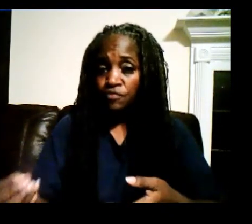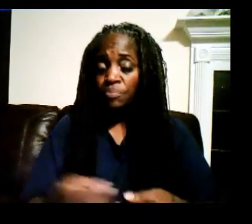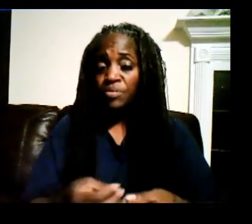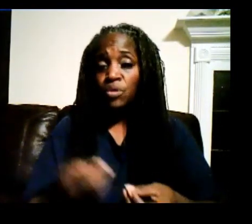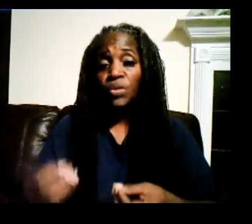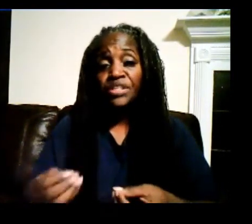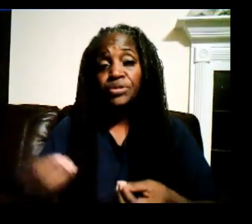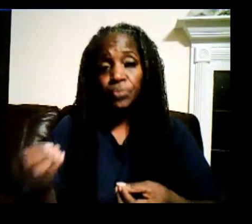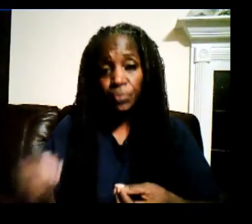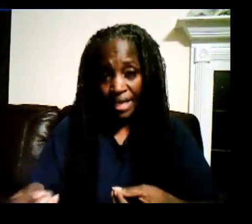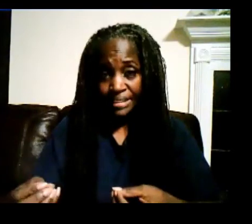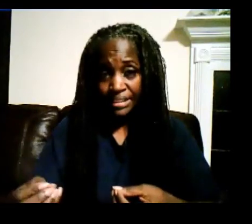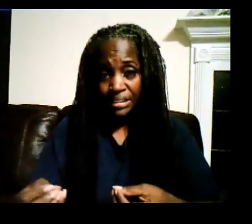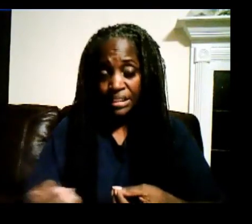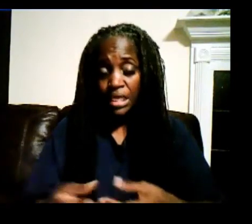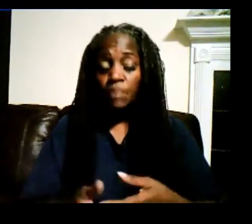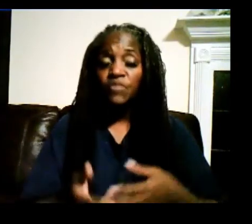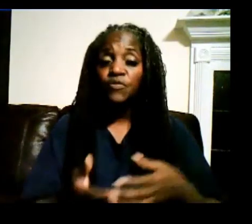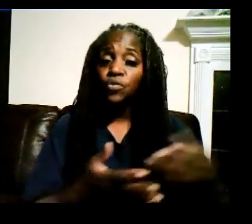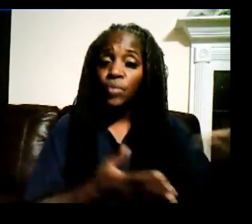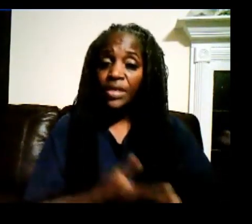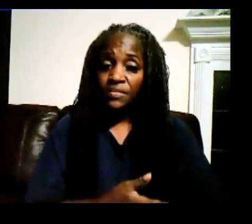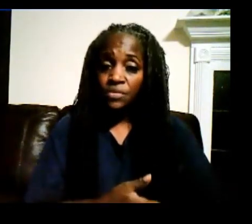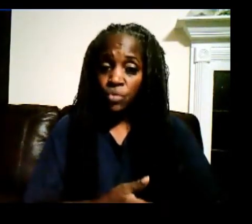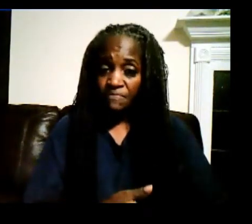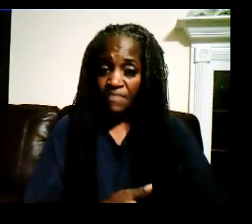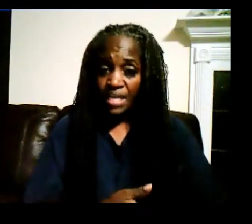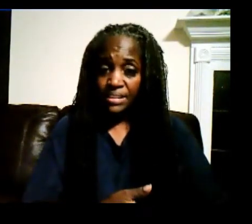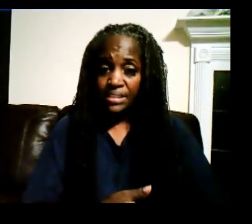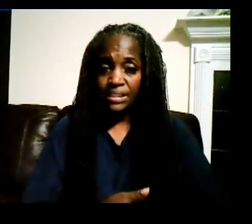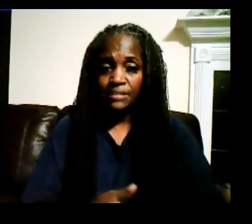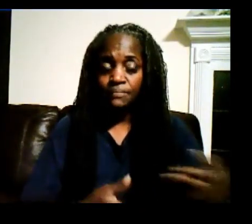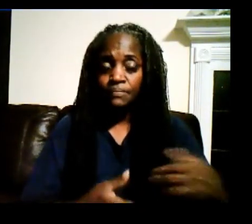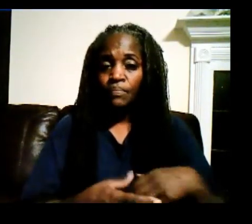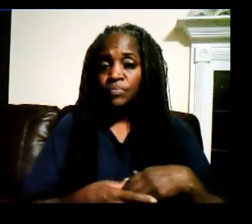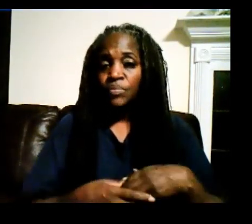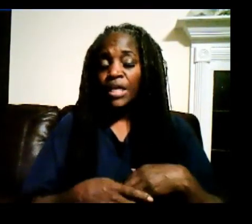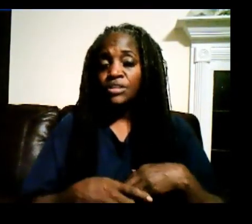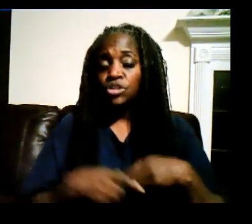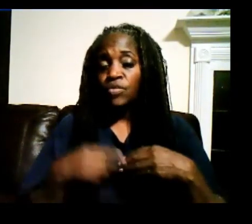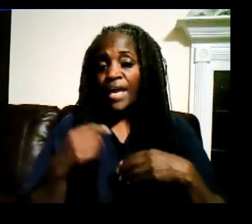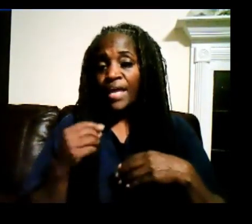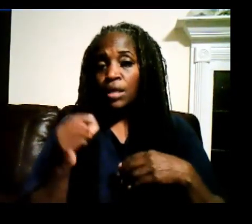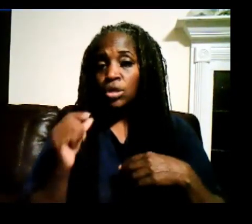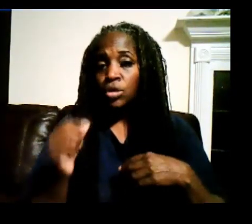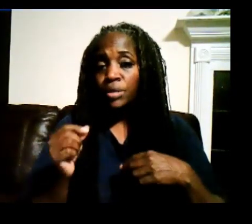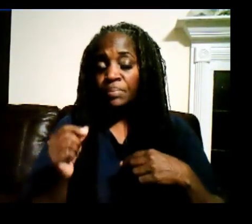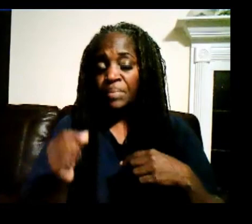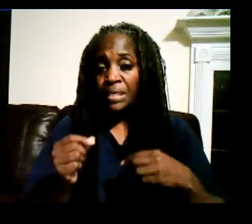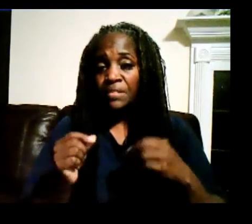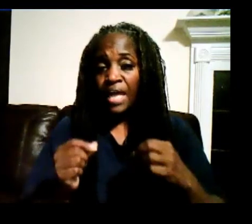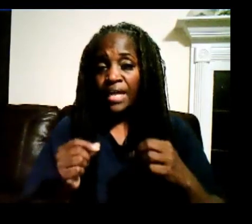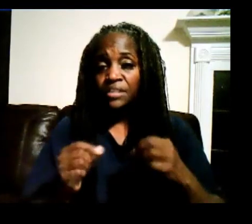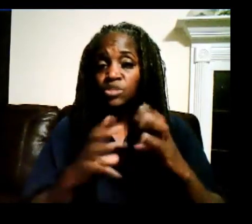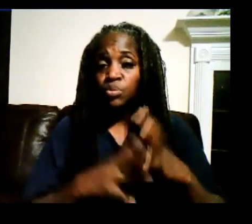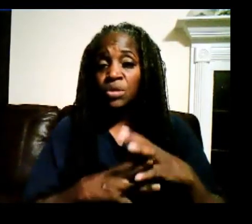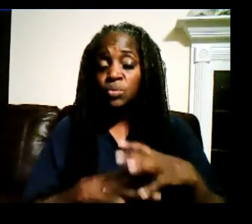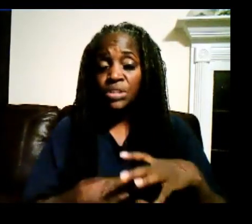from their winter rest before the rest of the grapevines did. And so that alerted me that spring was